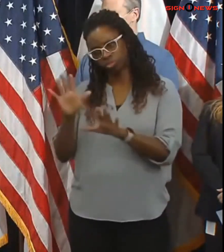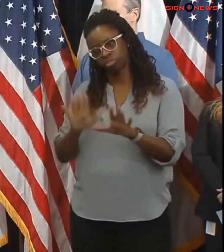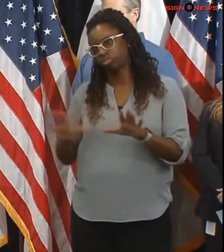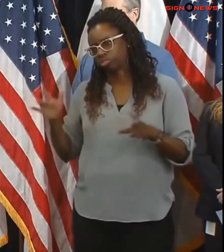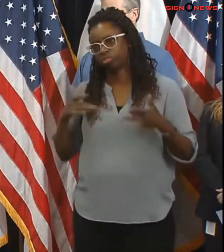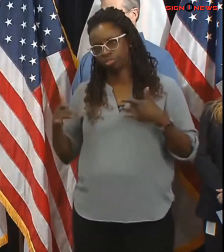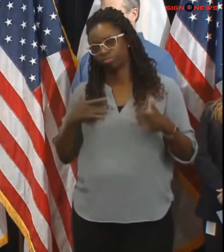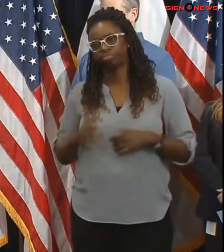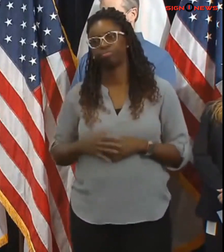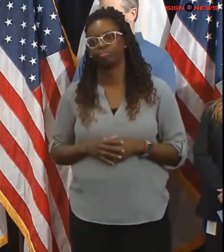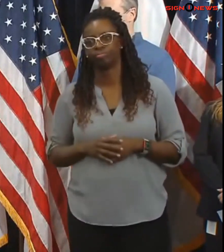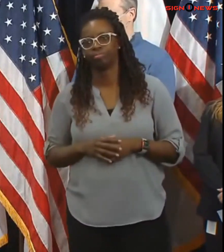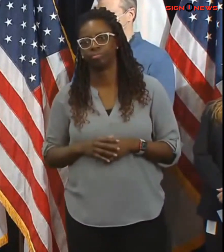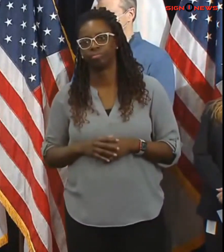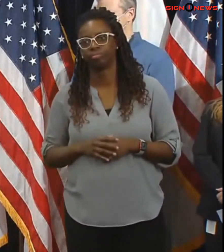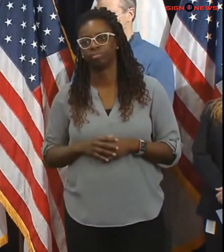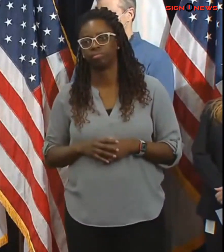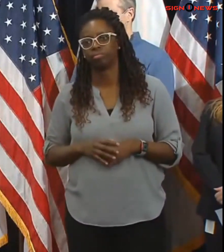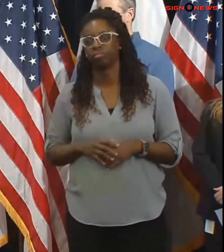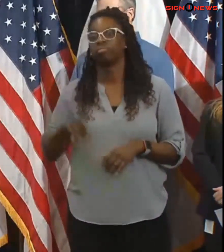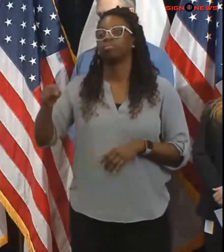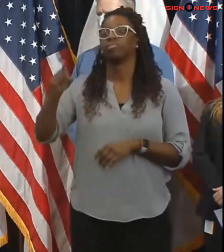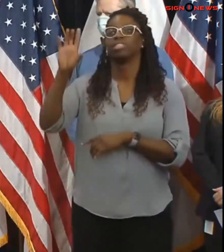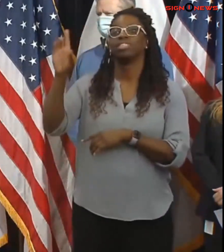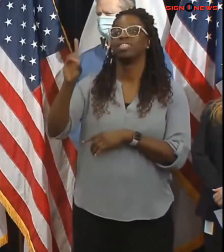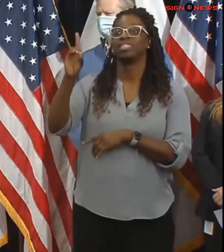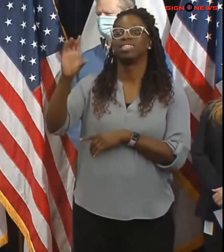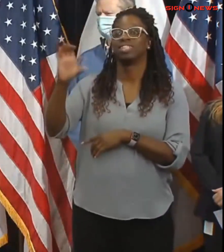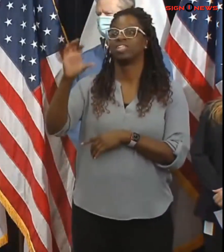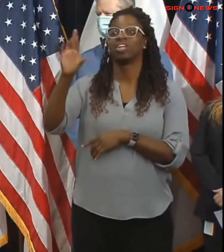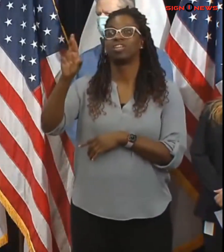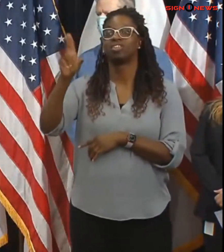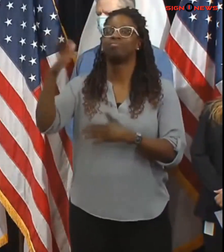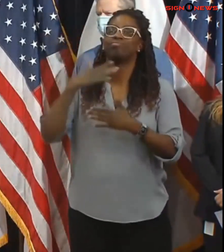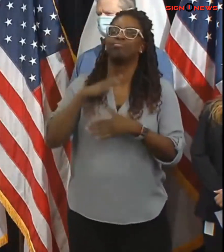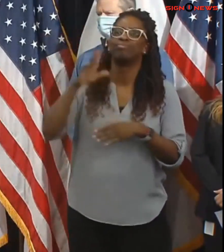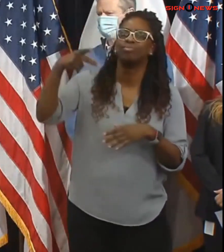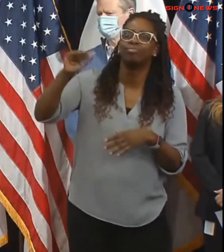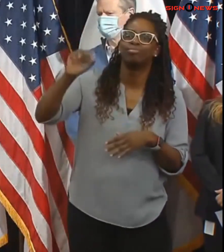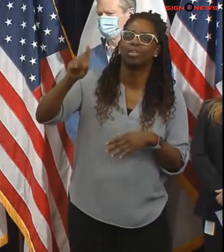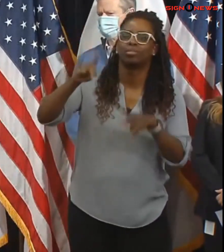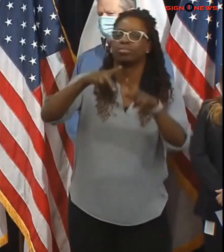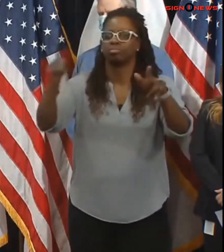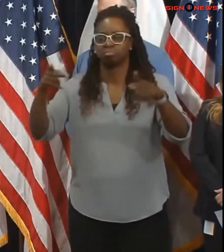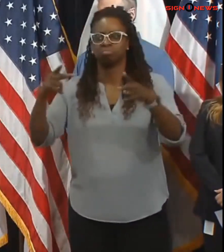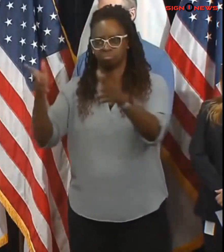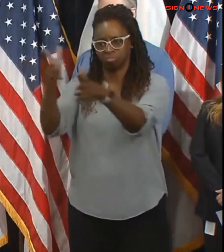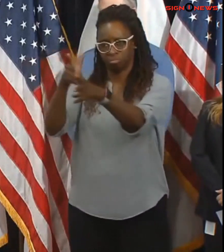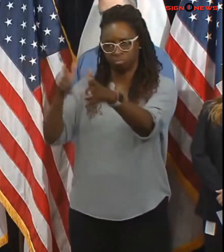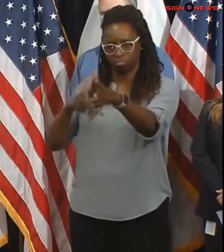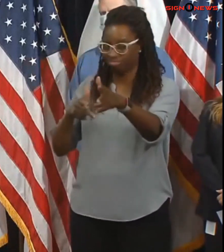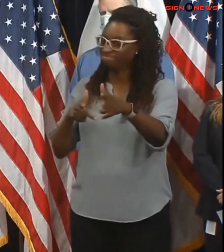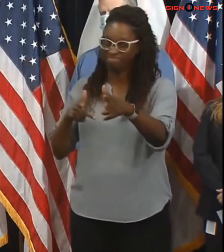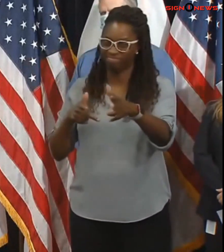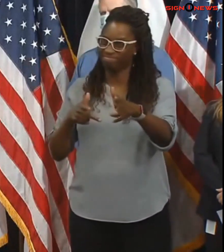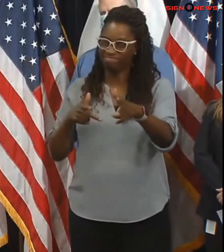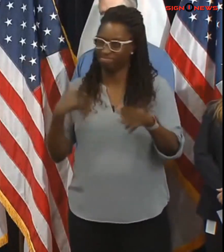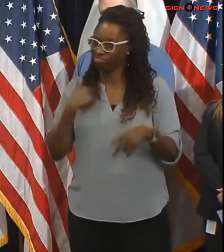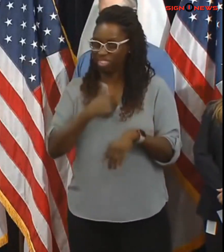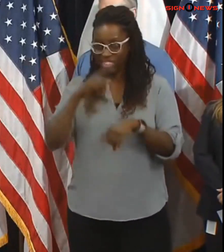dcr's parkways remain open to vehicle traffic they may experience temporary closures due to flooding and hazardous hazardous conditions and i would echo